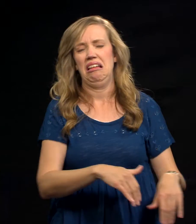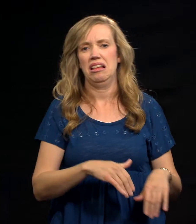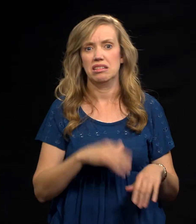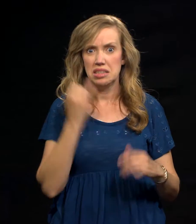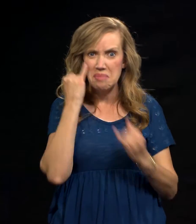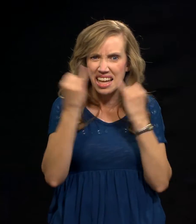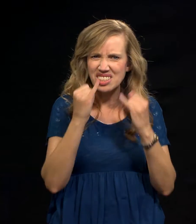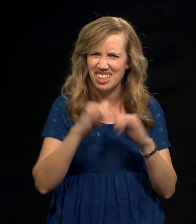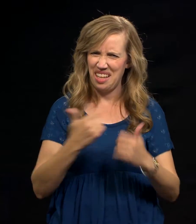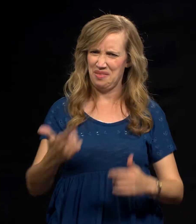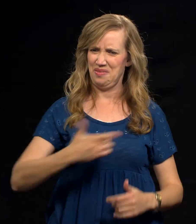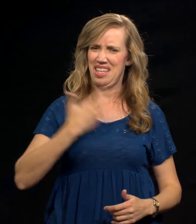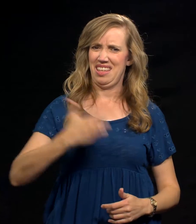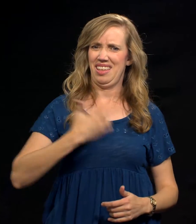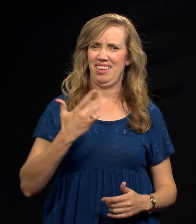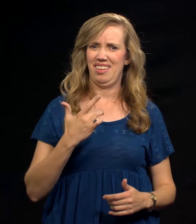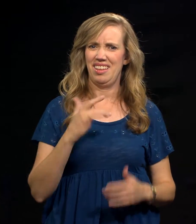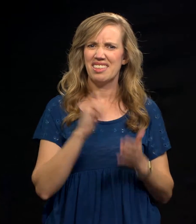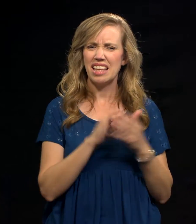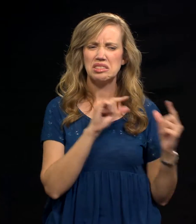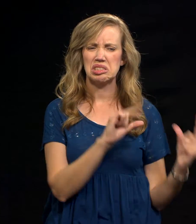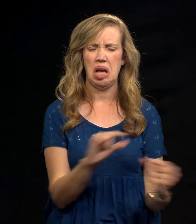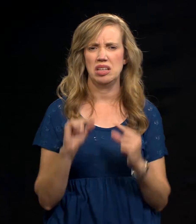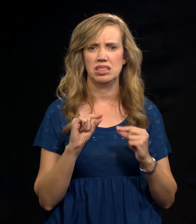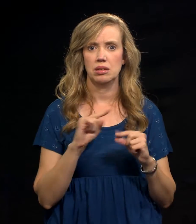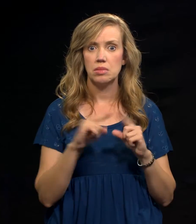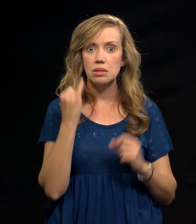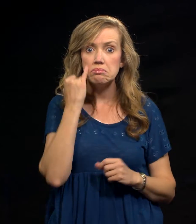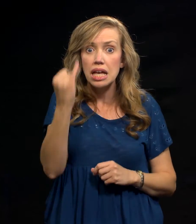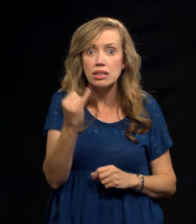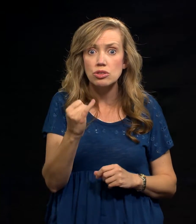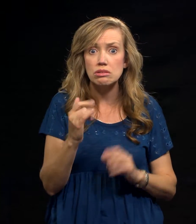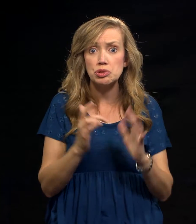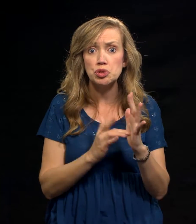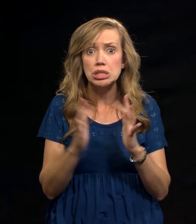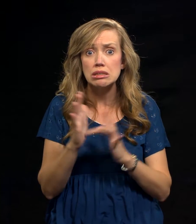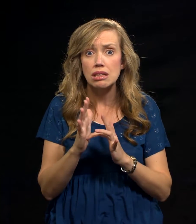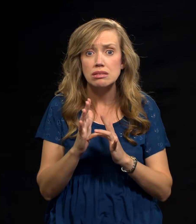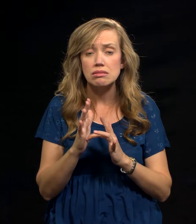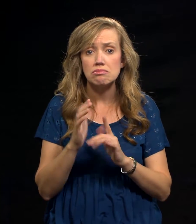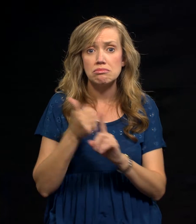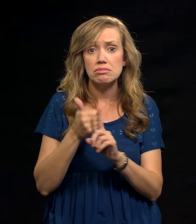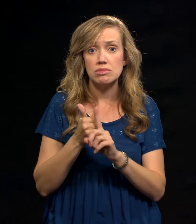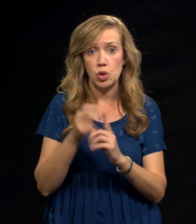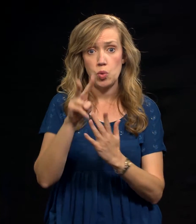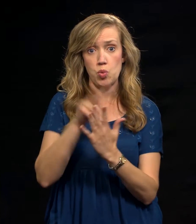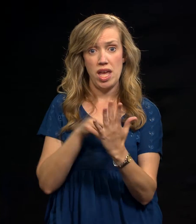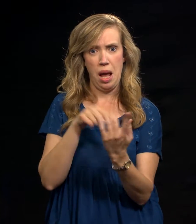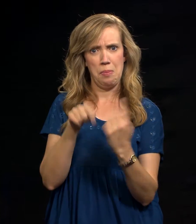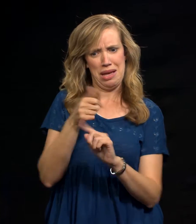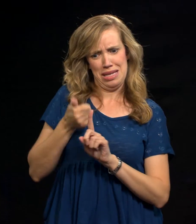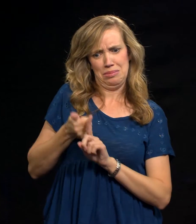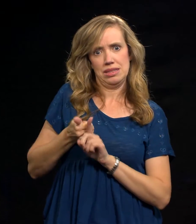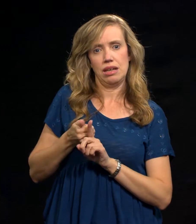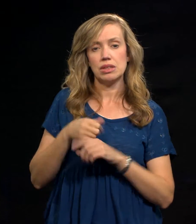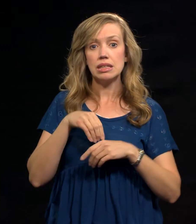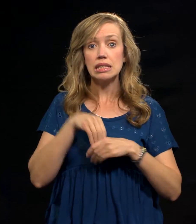that's just the news, just gossip. But now think about Jesus, who read about Himself in the Scriptures. He read Isaiah